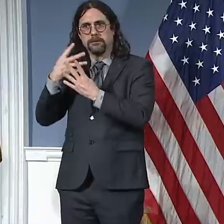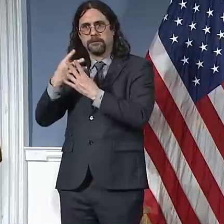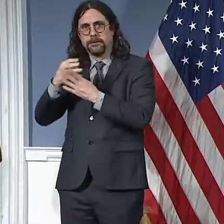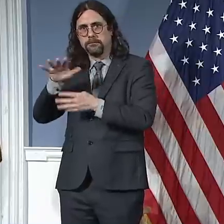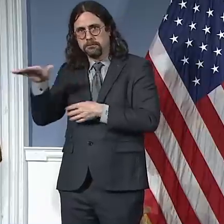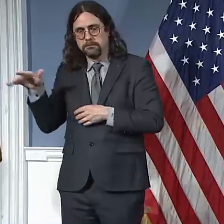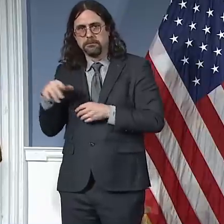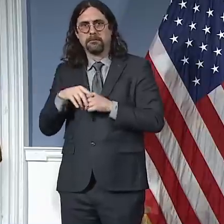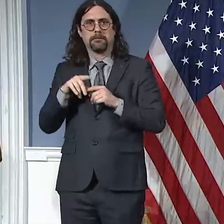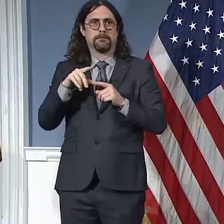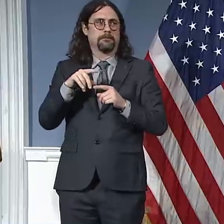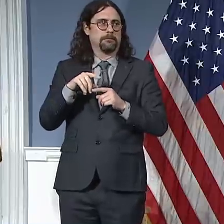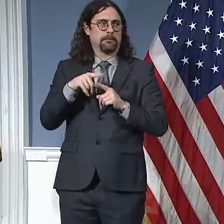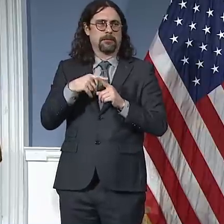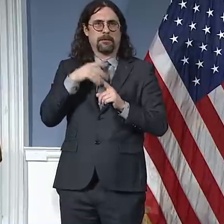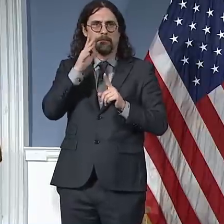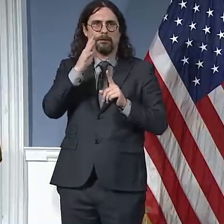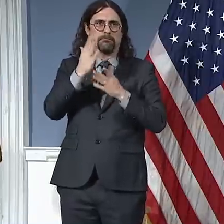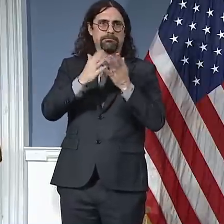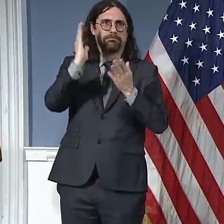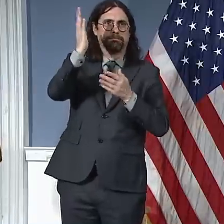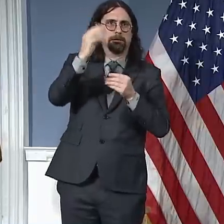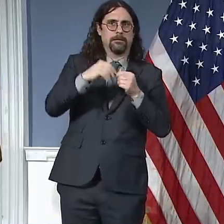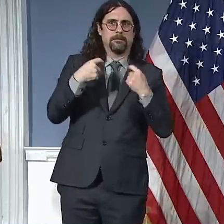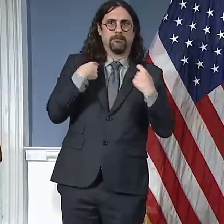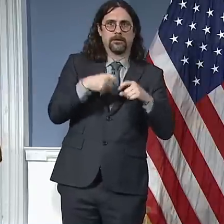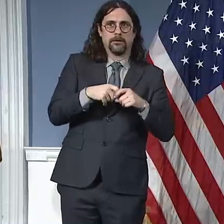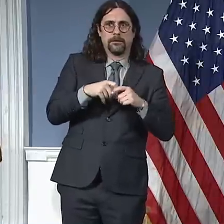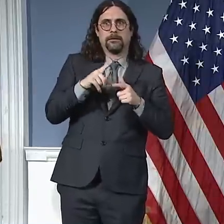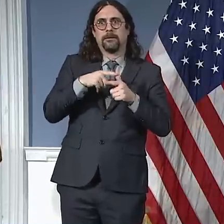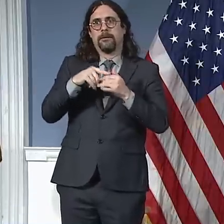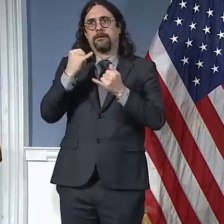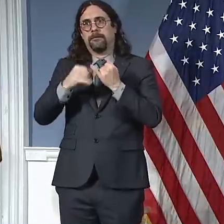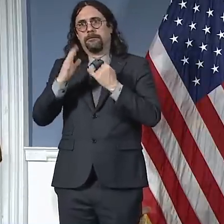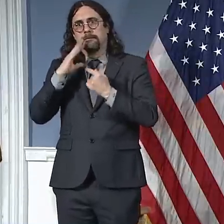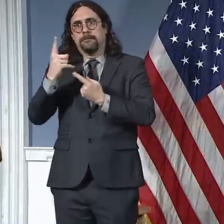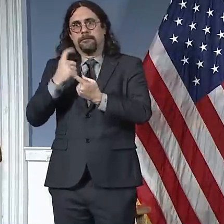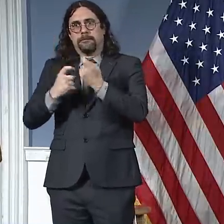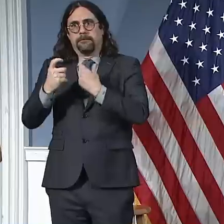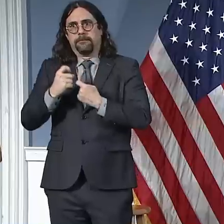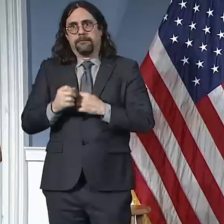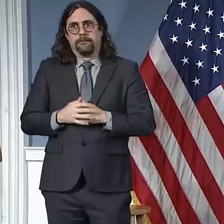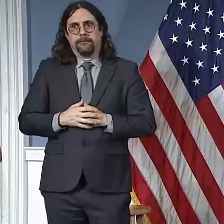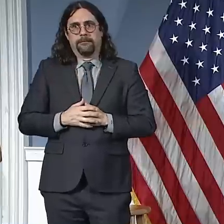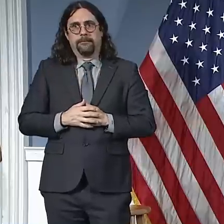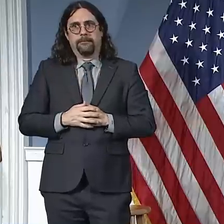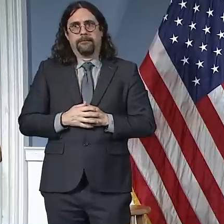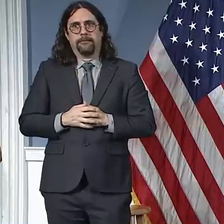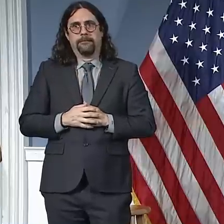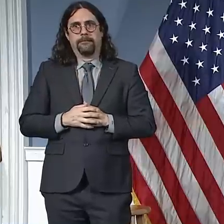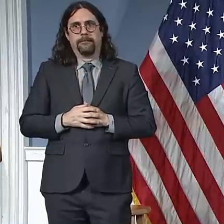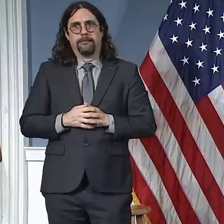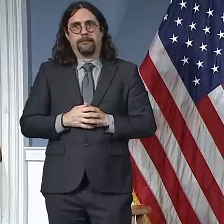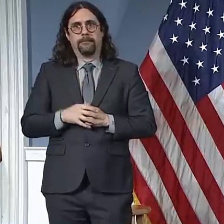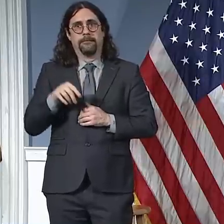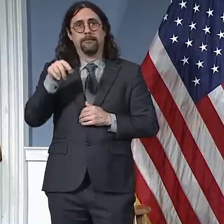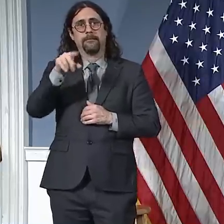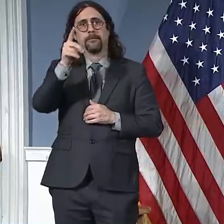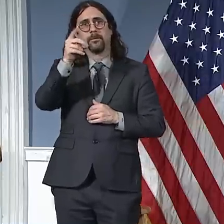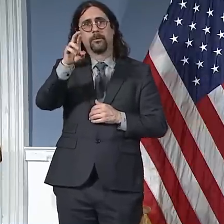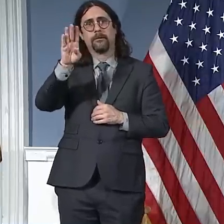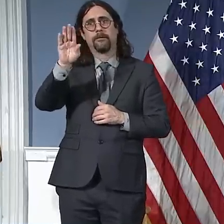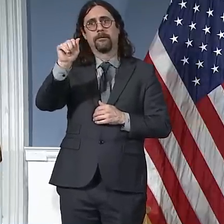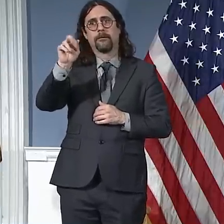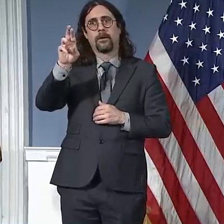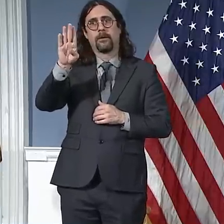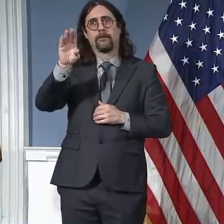-Barbeau, our Health Commissioner, on the line, and Dr. Mitch Katz, CEO of our Public Hospitals, Health and Hospitals. And